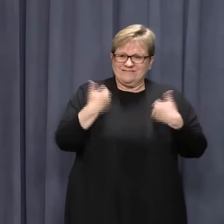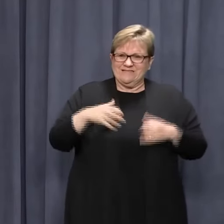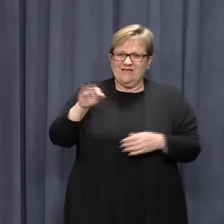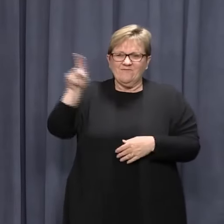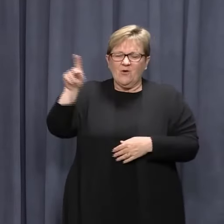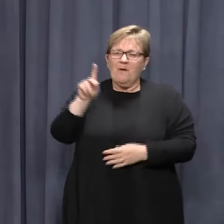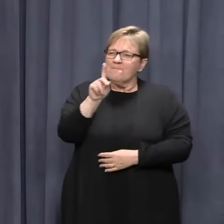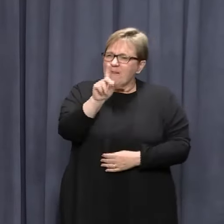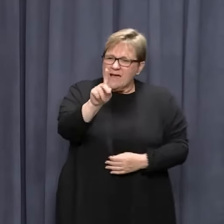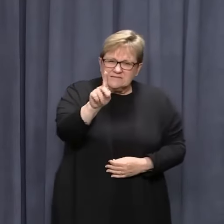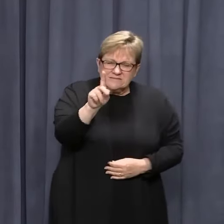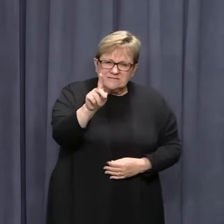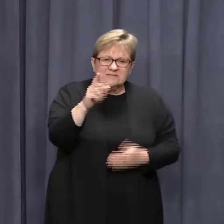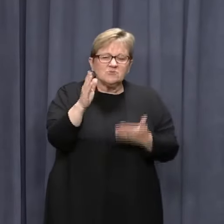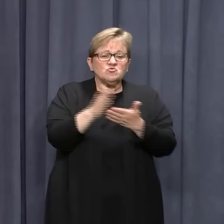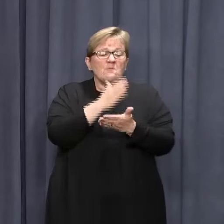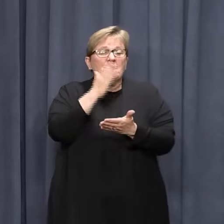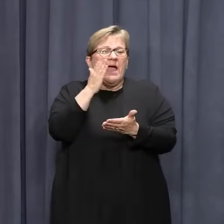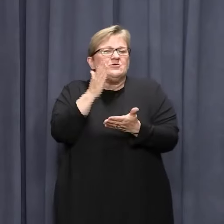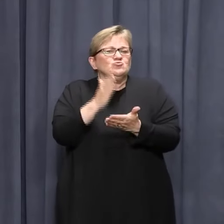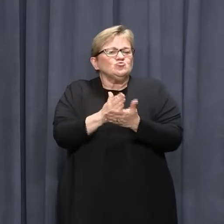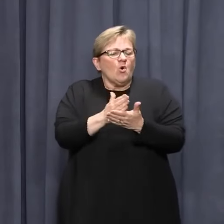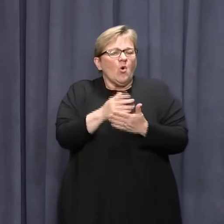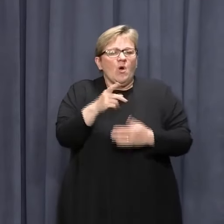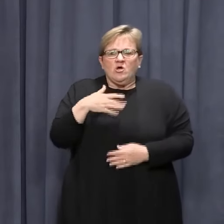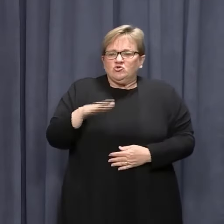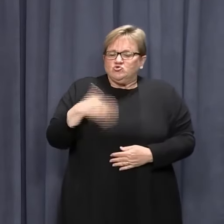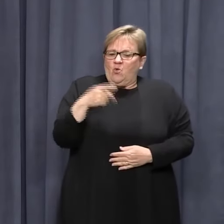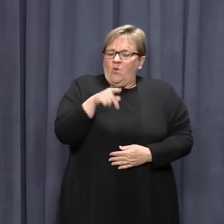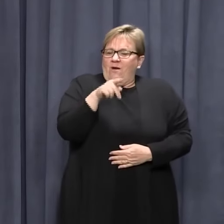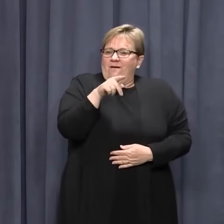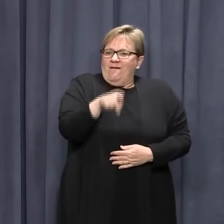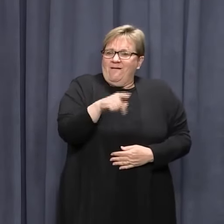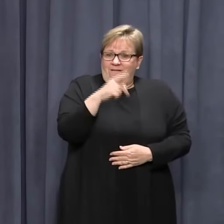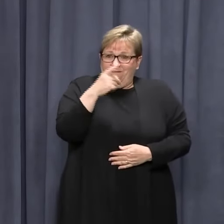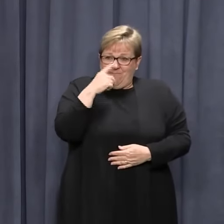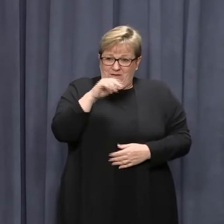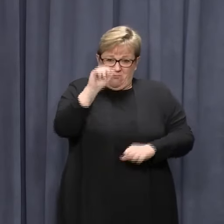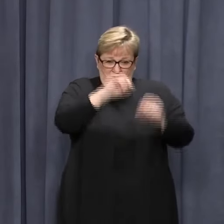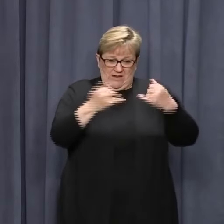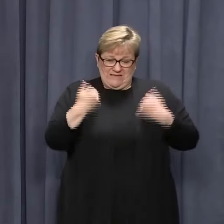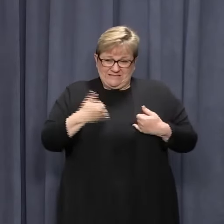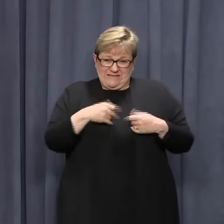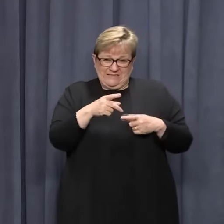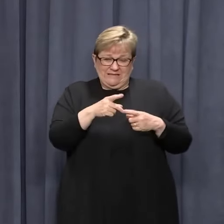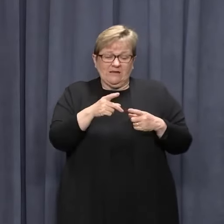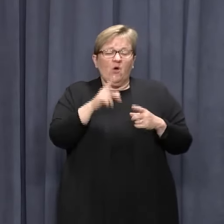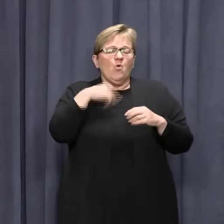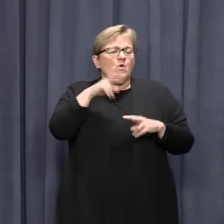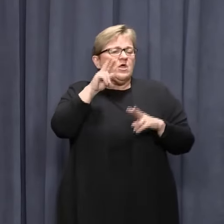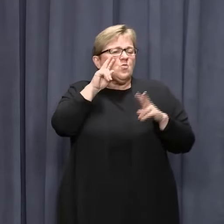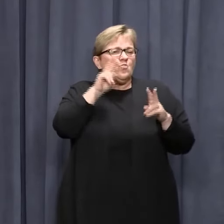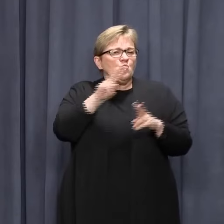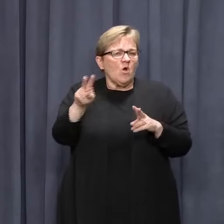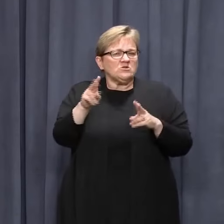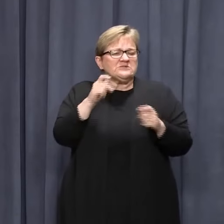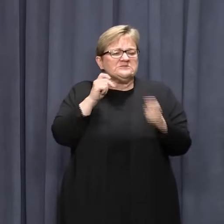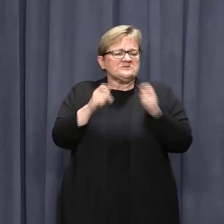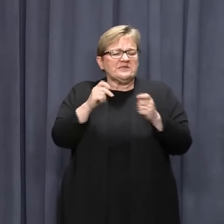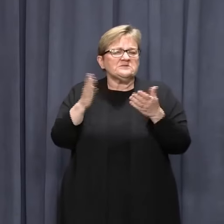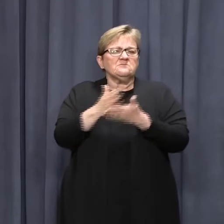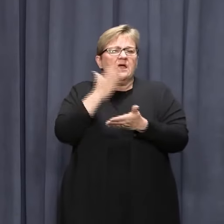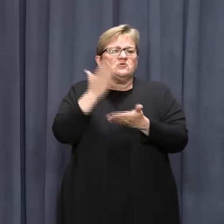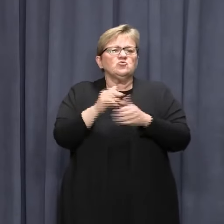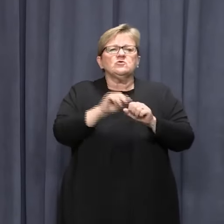However, to ensure this case hadn't caused a local outbreak in Sydney, we watched the testing regime very closely.